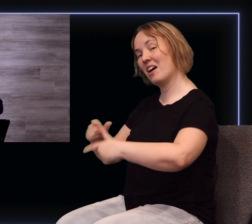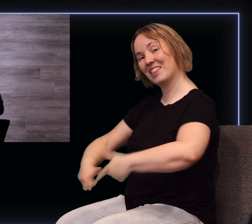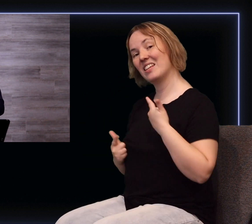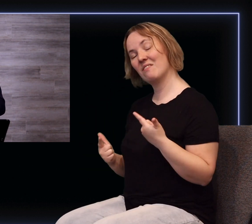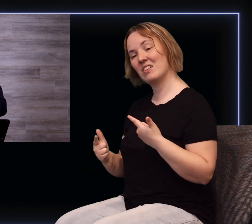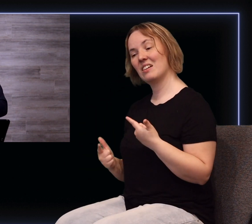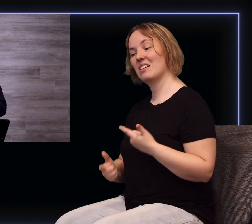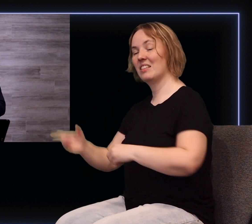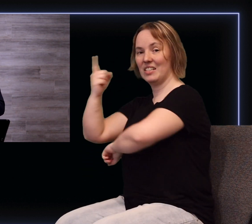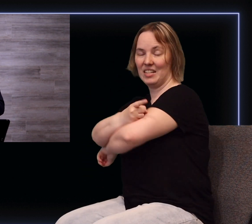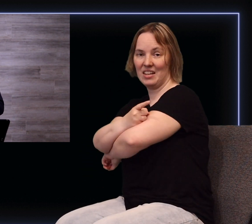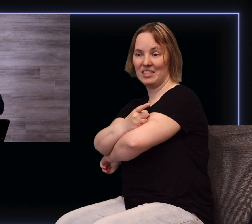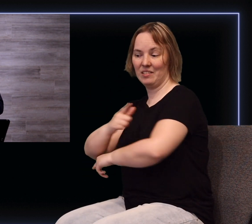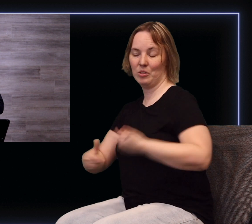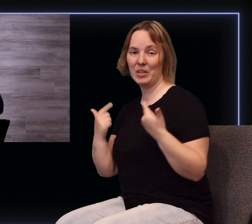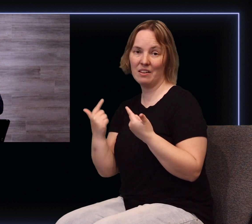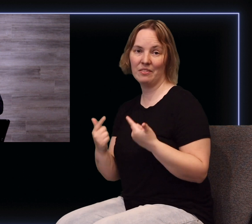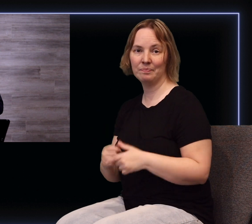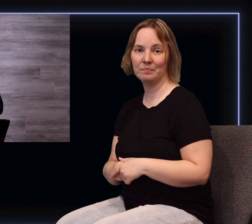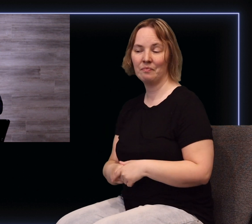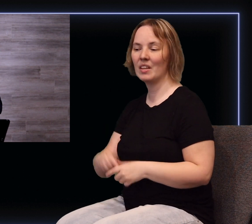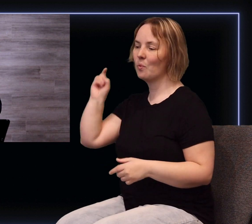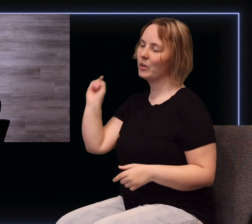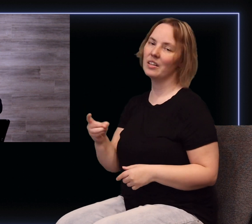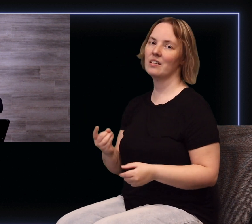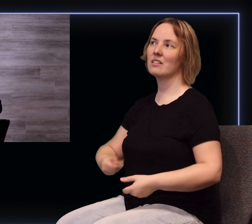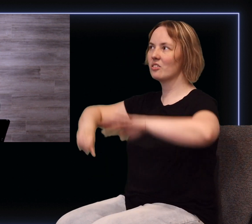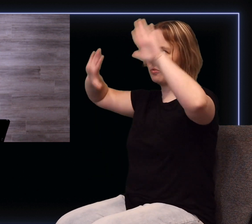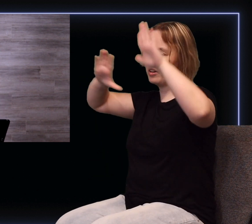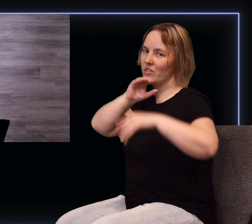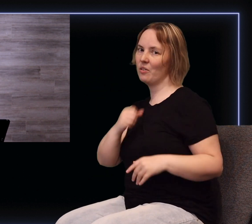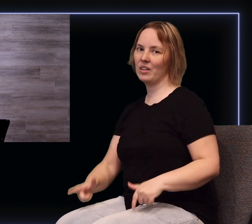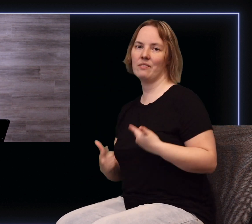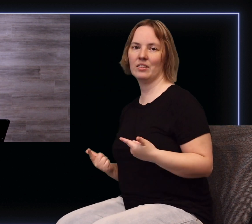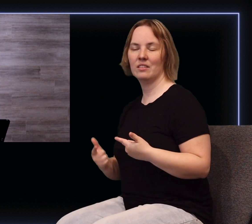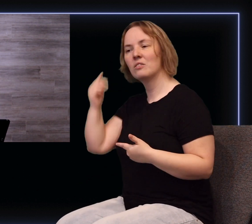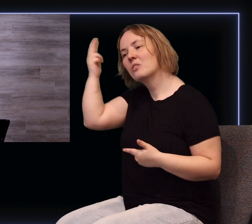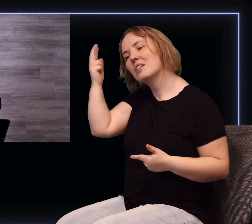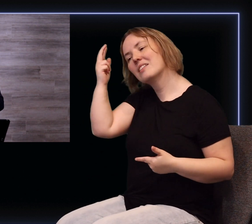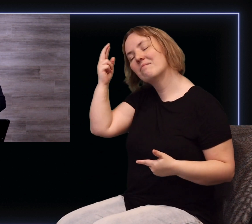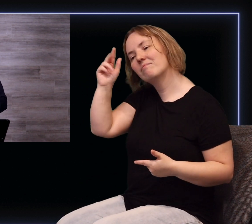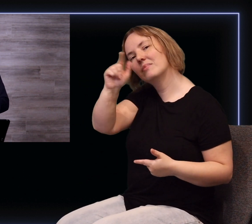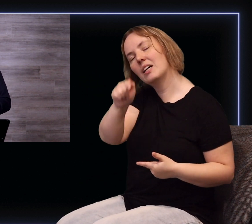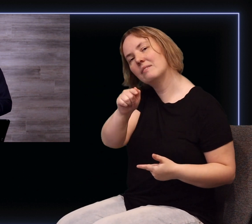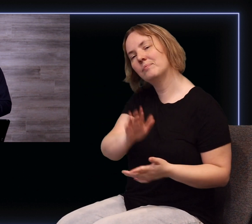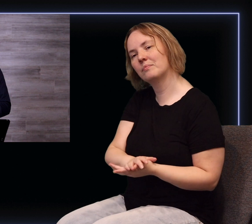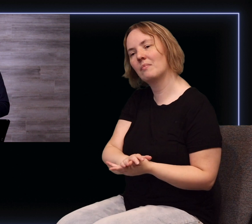live for Him in these days in which we live. We need to bury the old life. And the reason I ask that question is because,